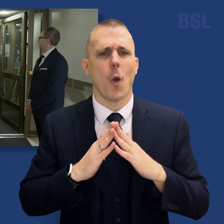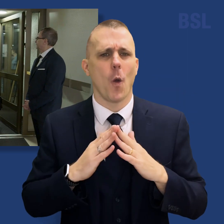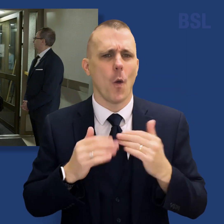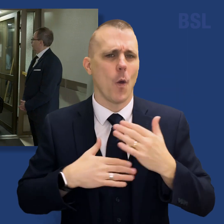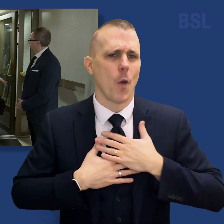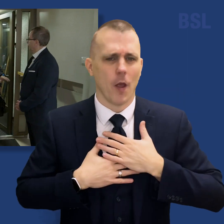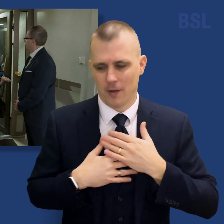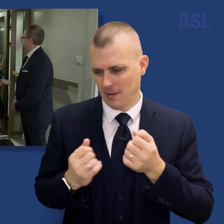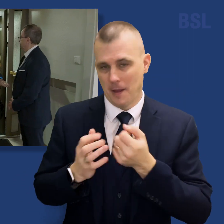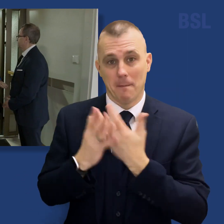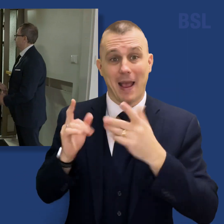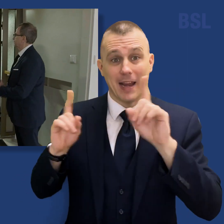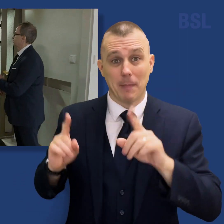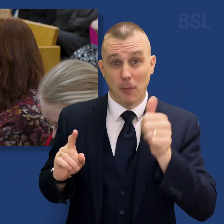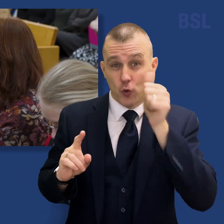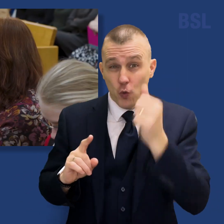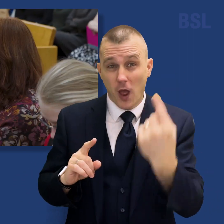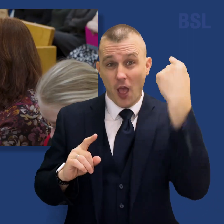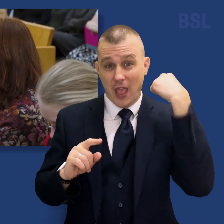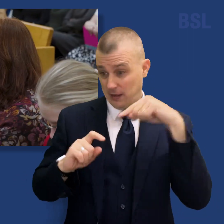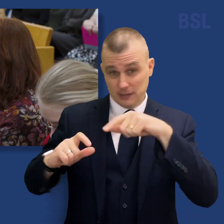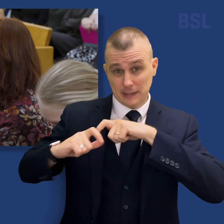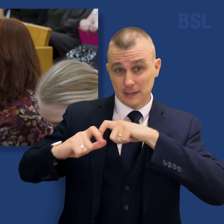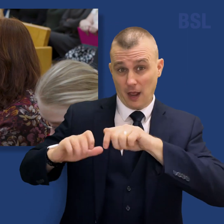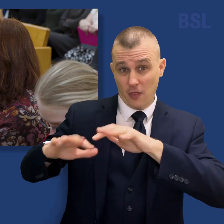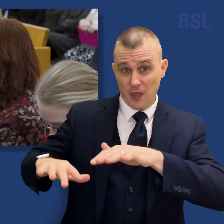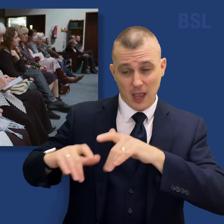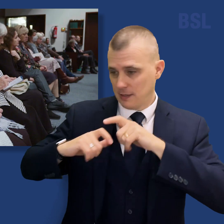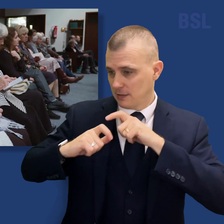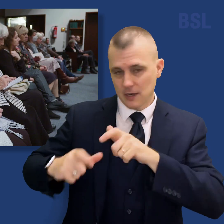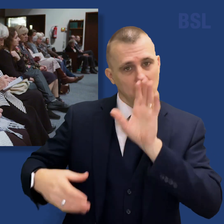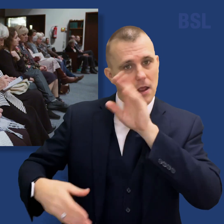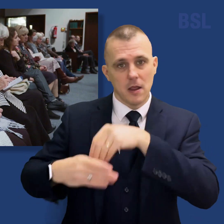So many people that we knew then are still here, still participating.